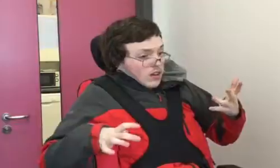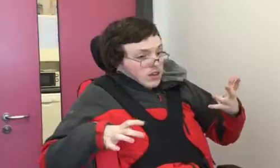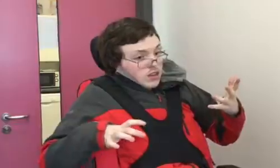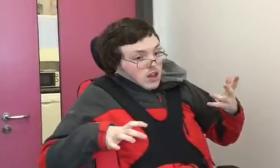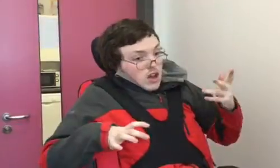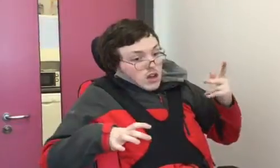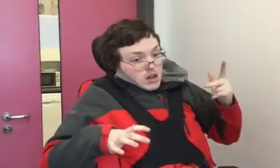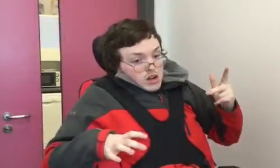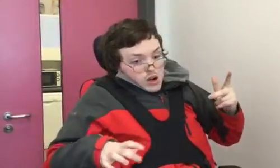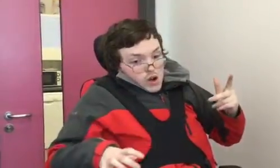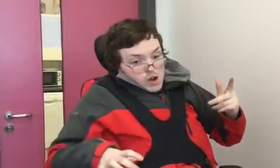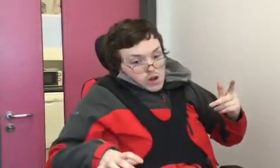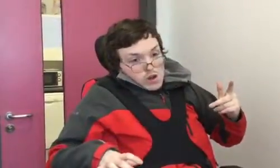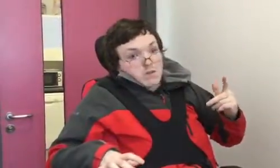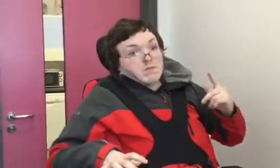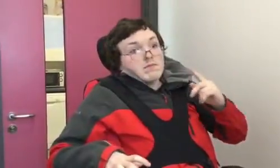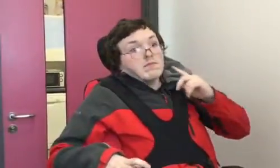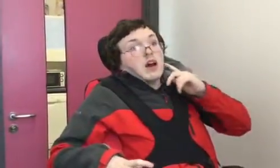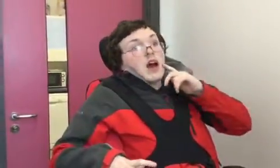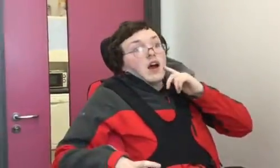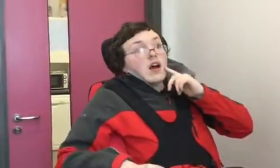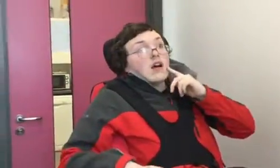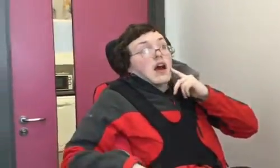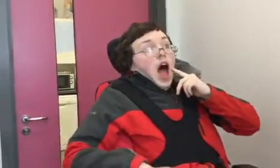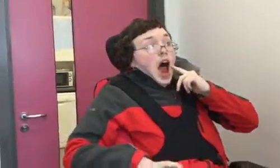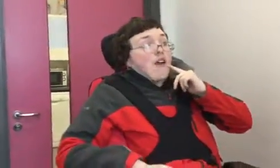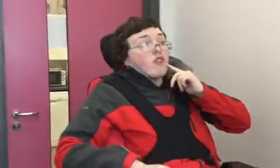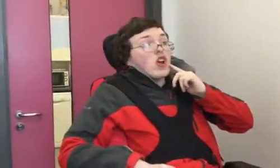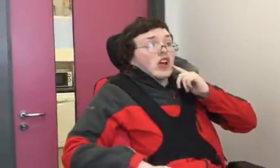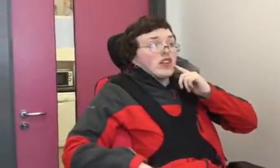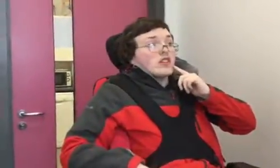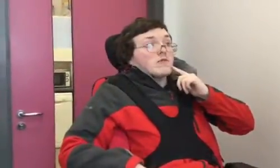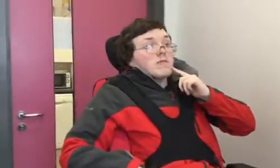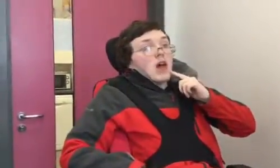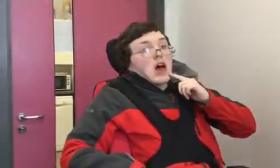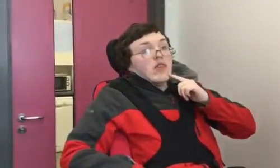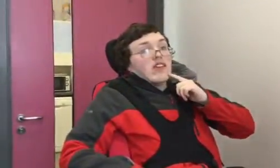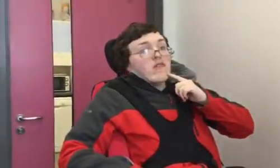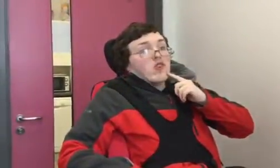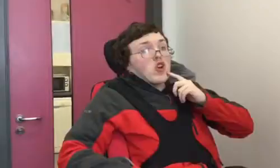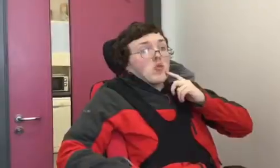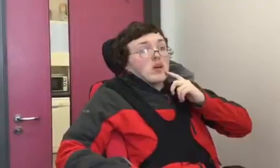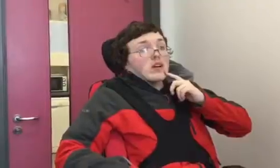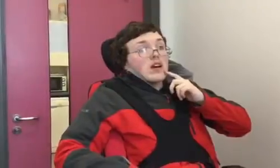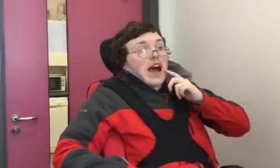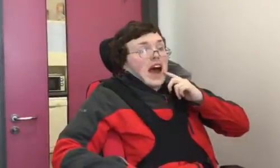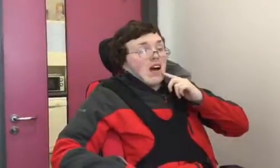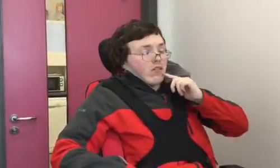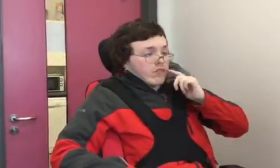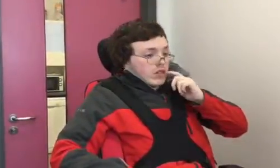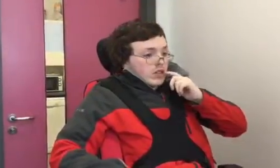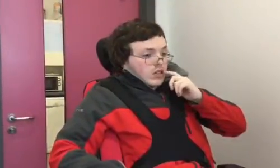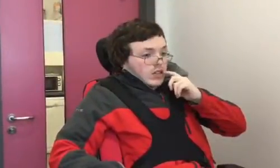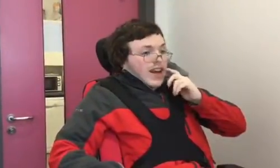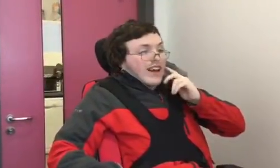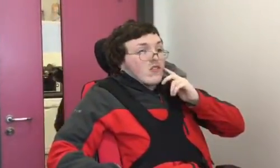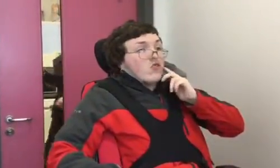And what have you learnt at Specialist College? I've learnt that if you have enough